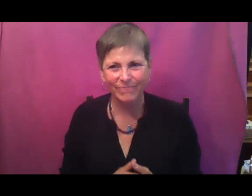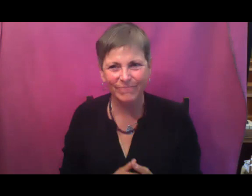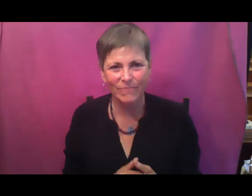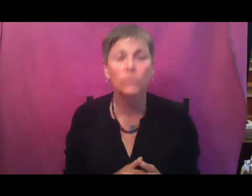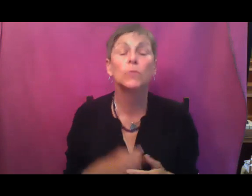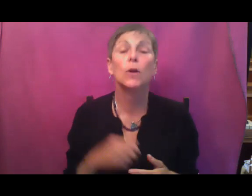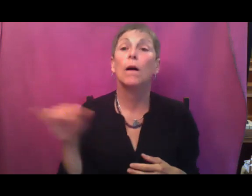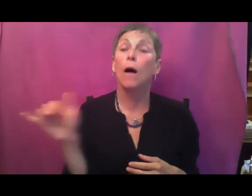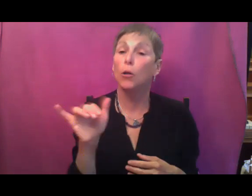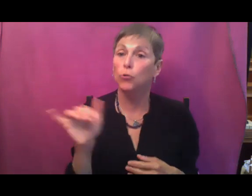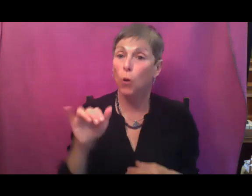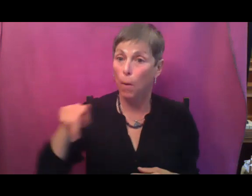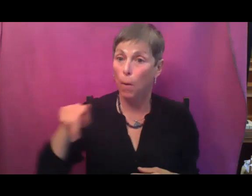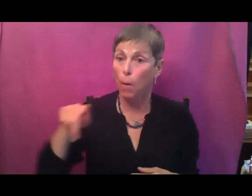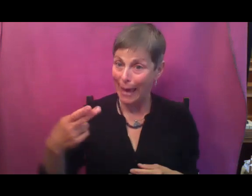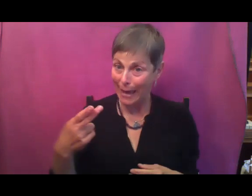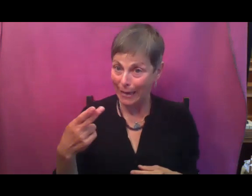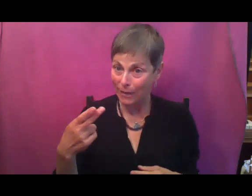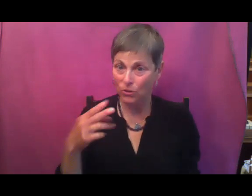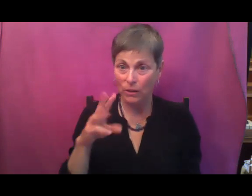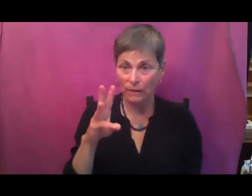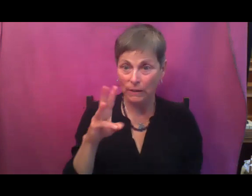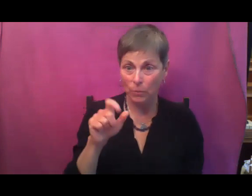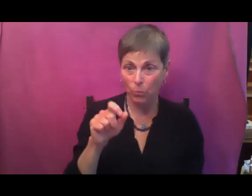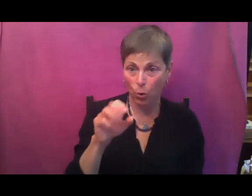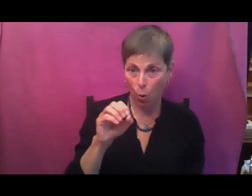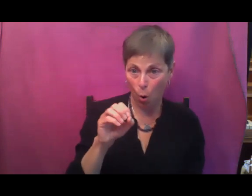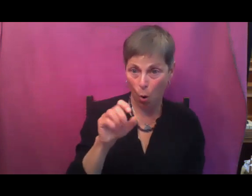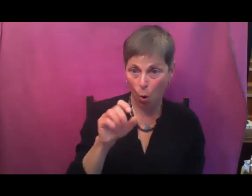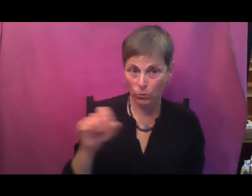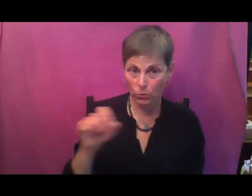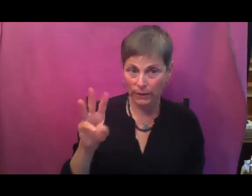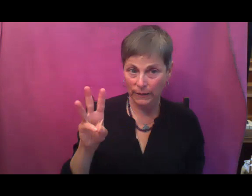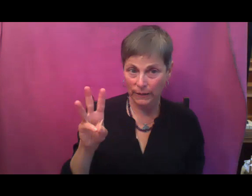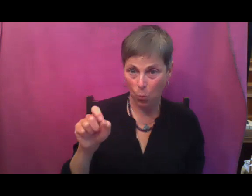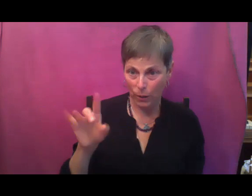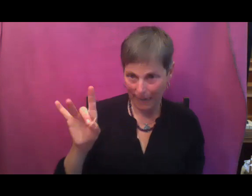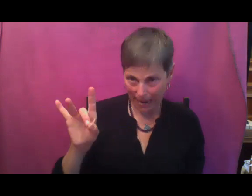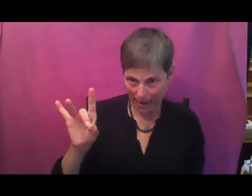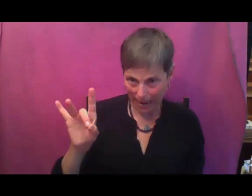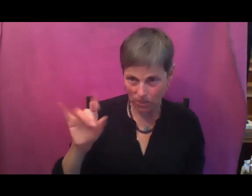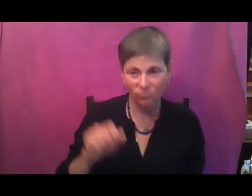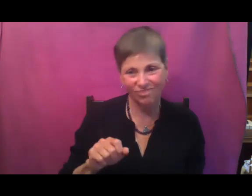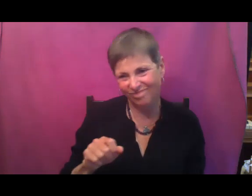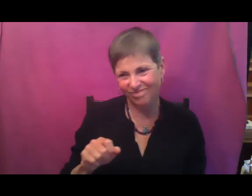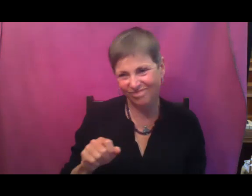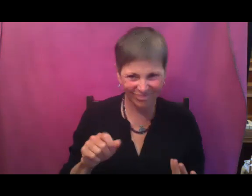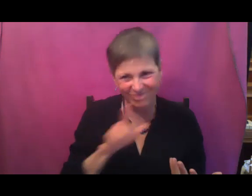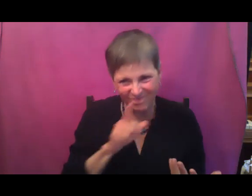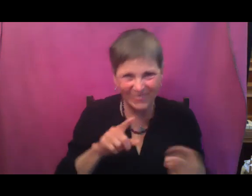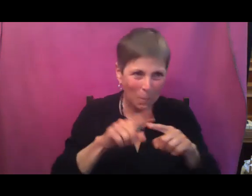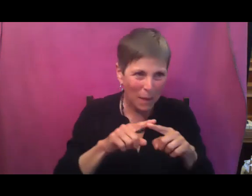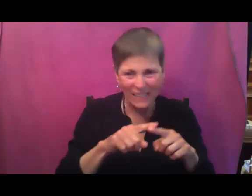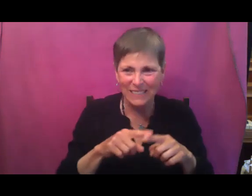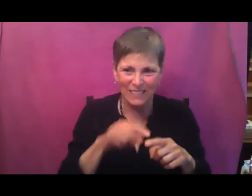pH between 6.0 and 6.8 is ideal. Days to germination varies, of course, on the temperature of the